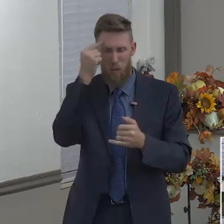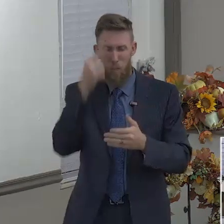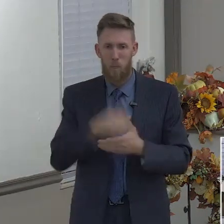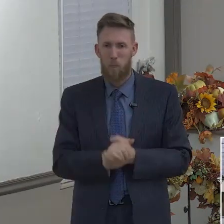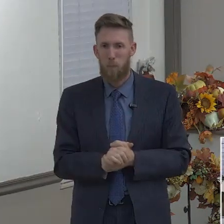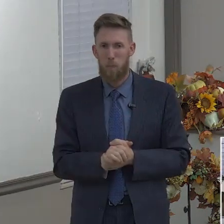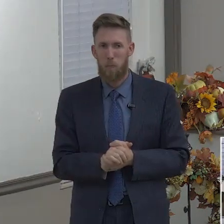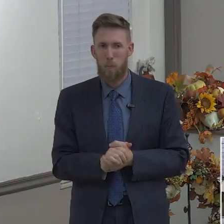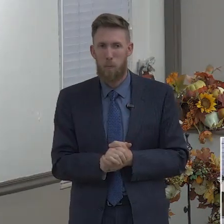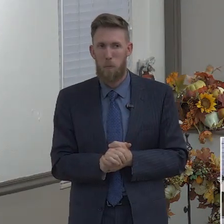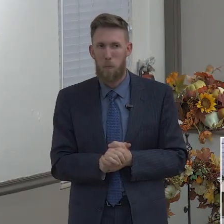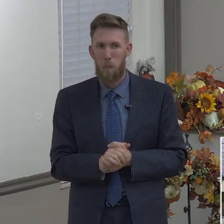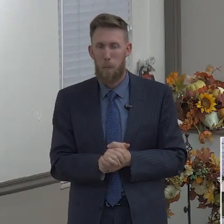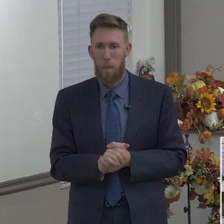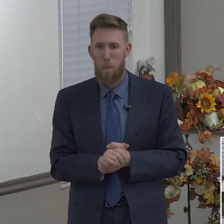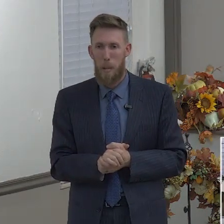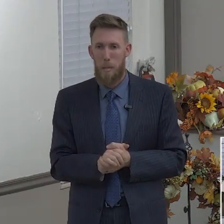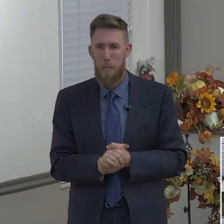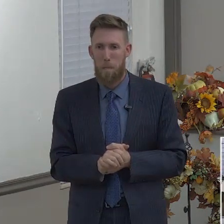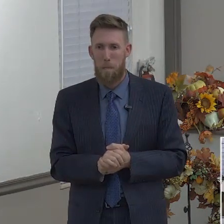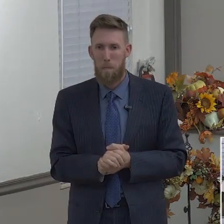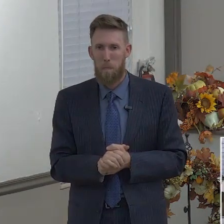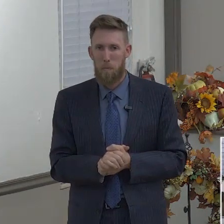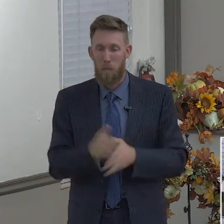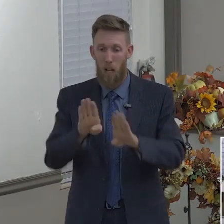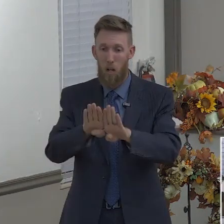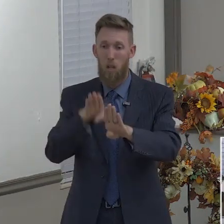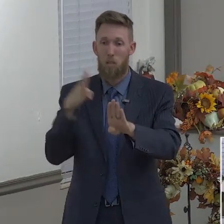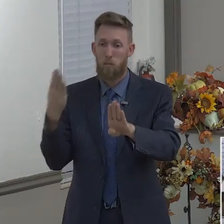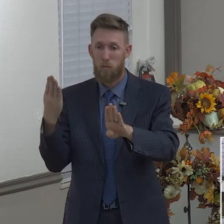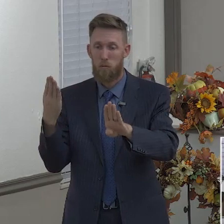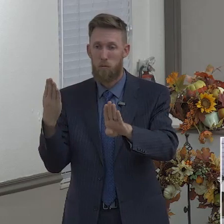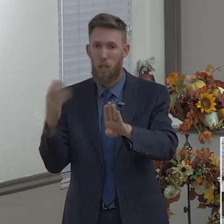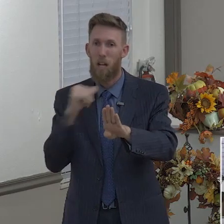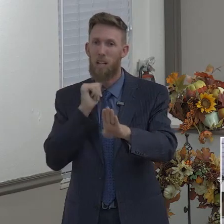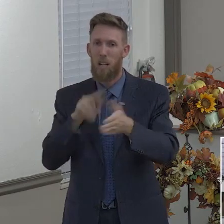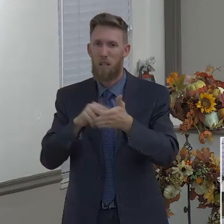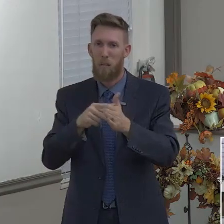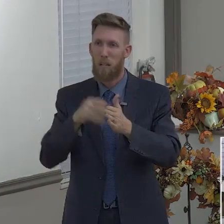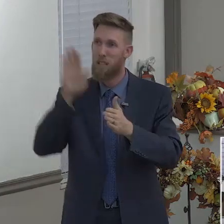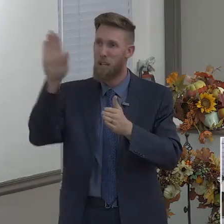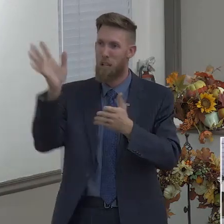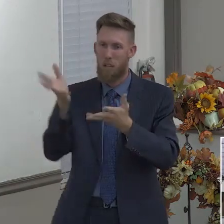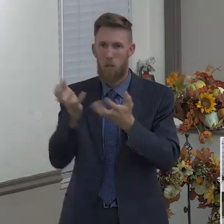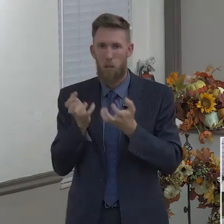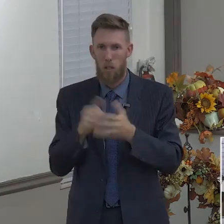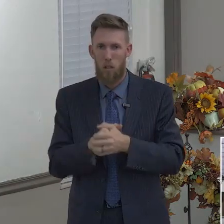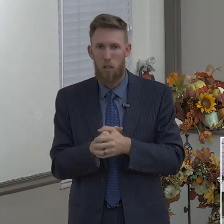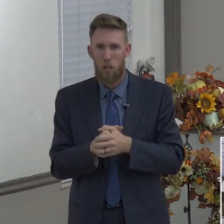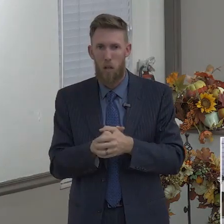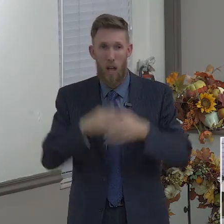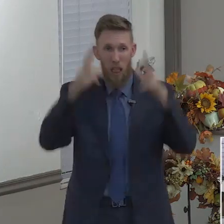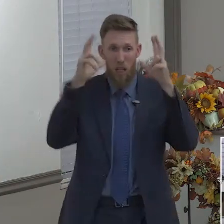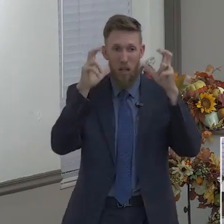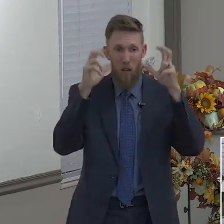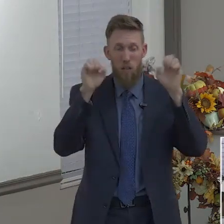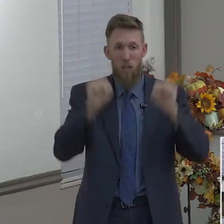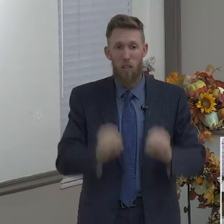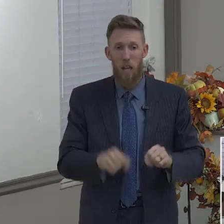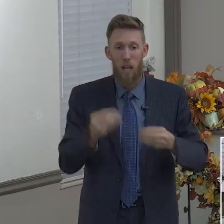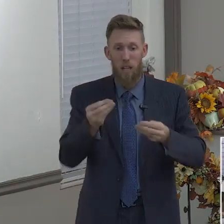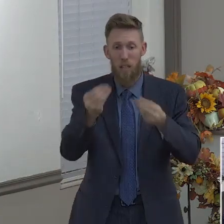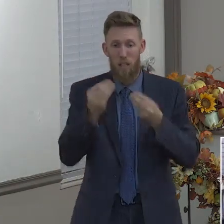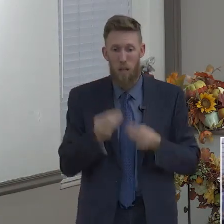An open door doesn't necessarily mean it's God's will. The devil can open doors and give opportunities as well. So